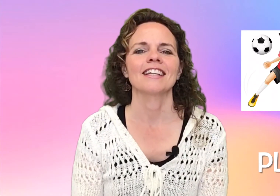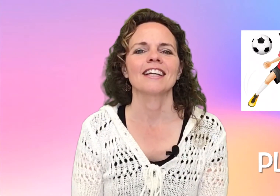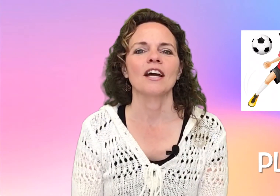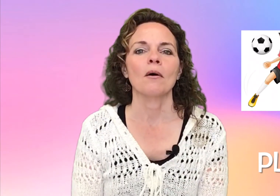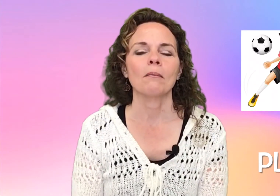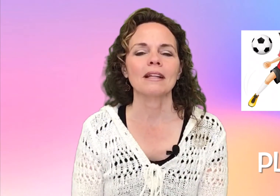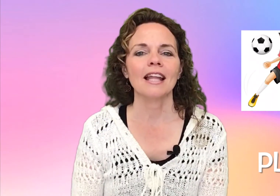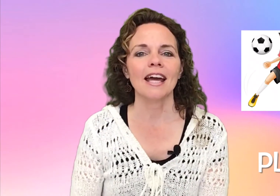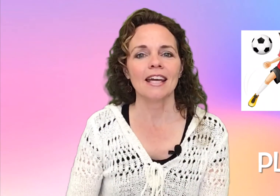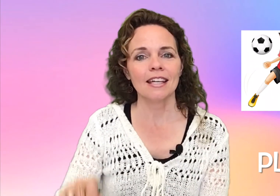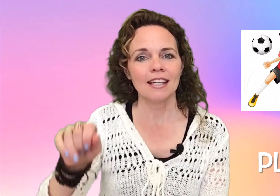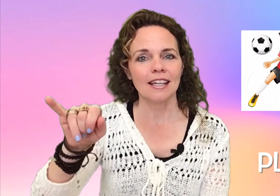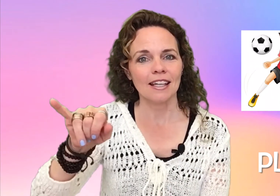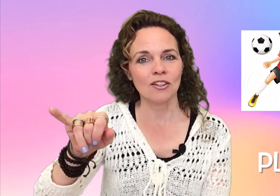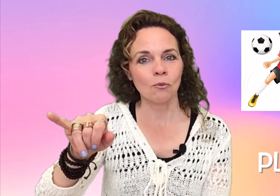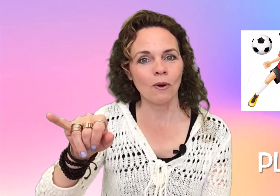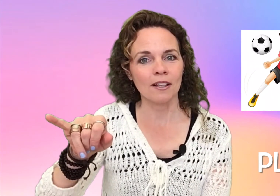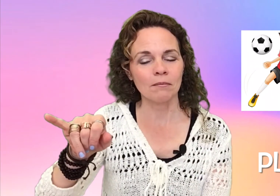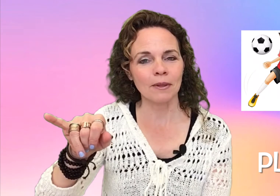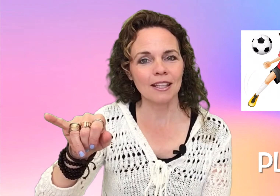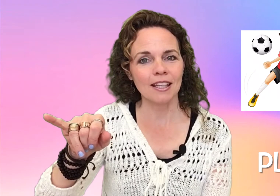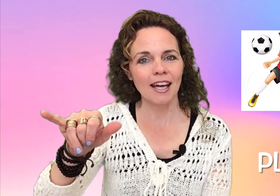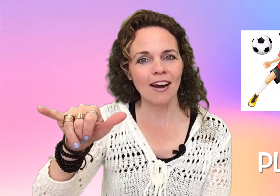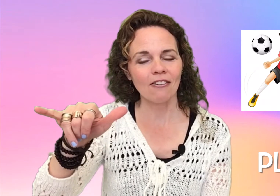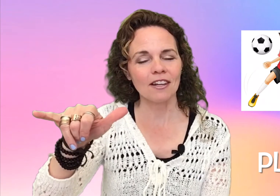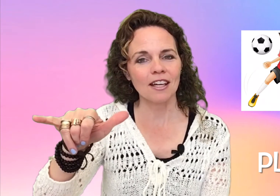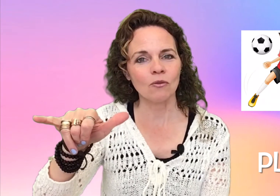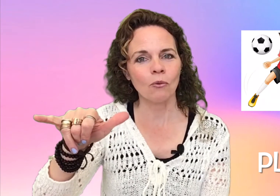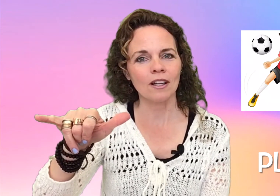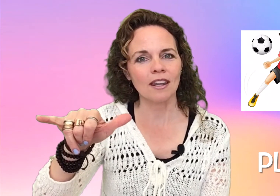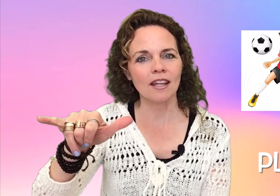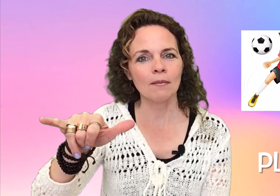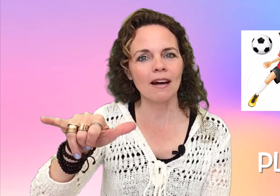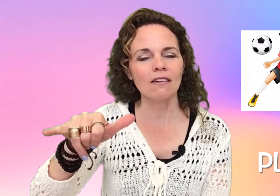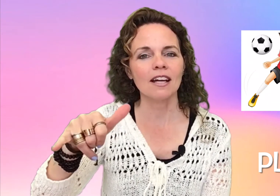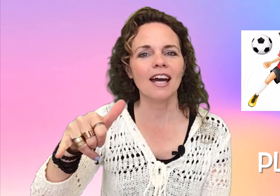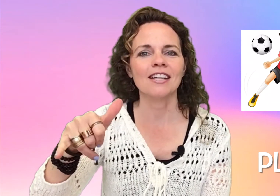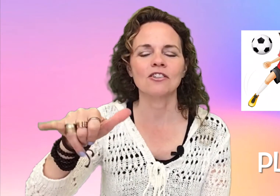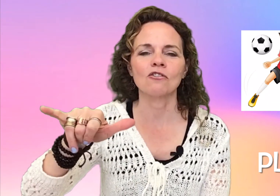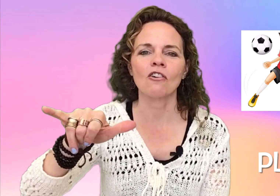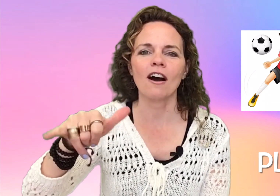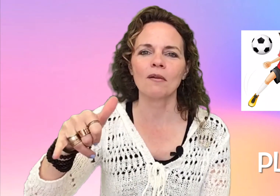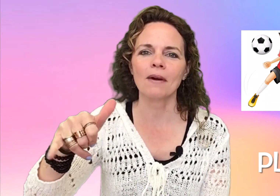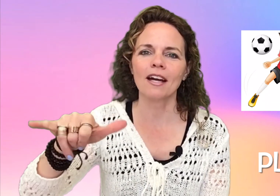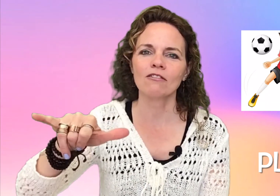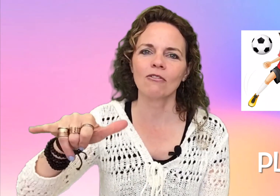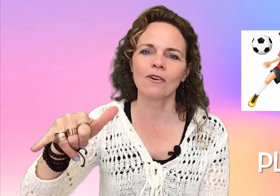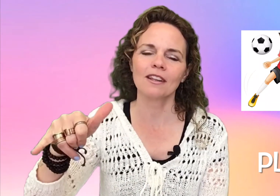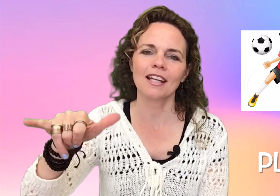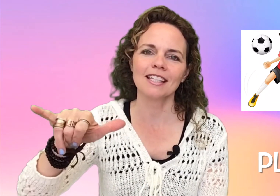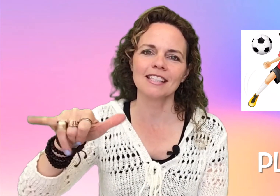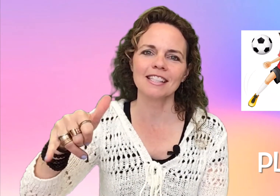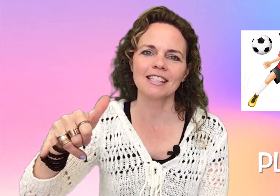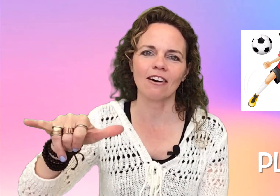Play is one pinky out and one thumb out and you rock back and forth like a seesaw.